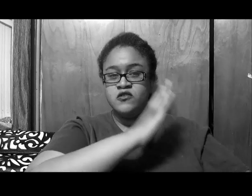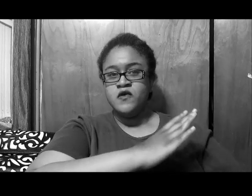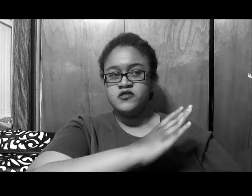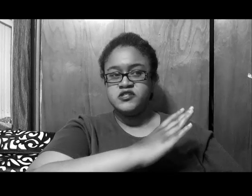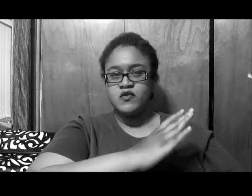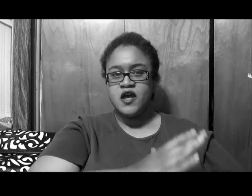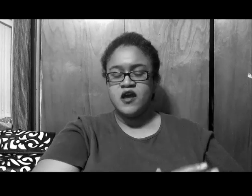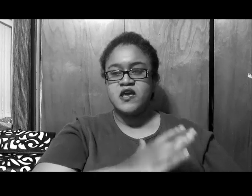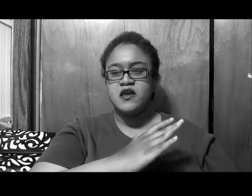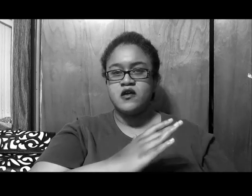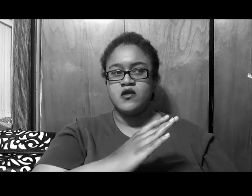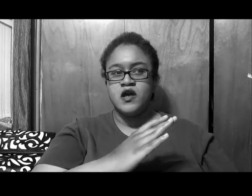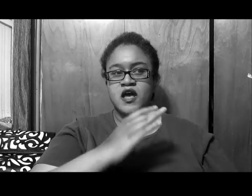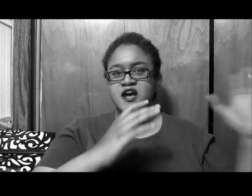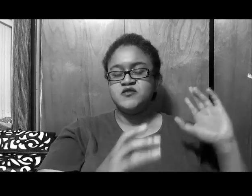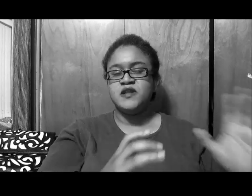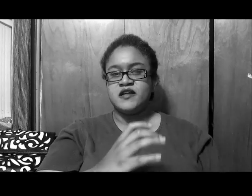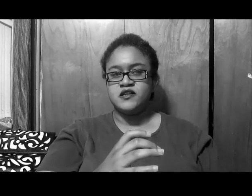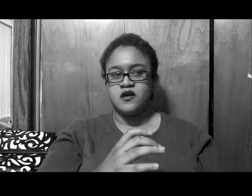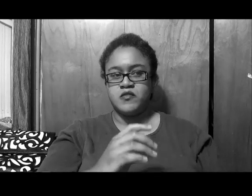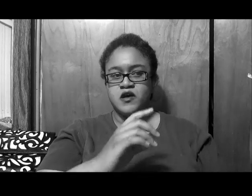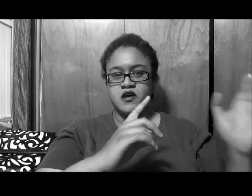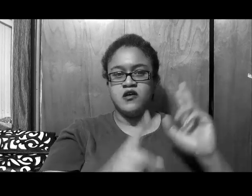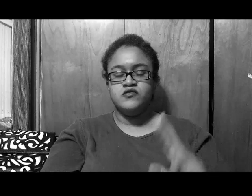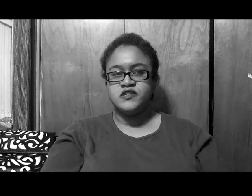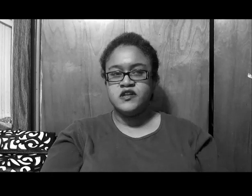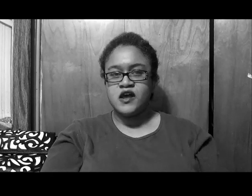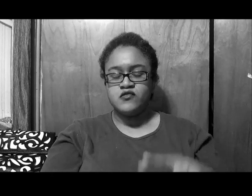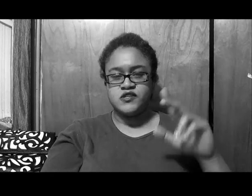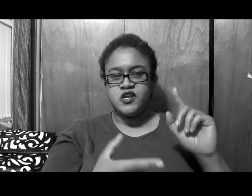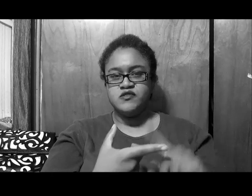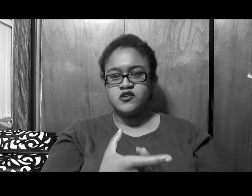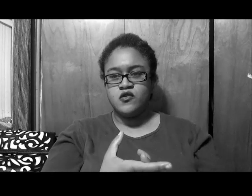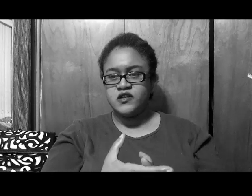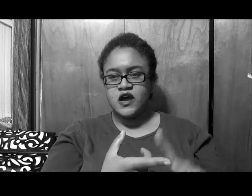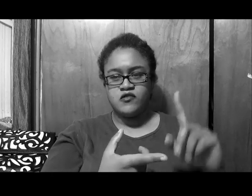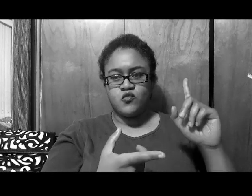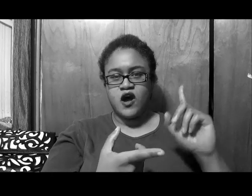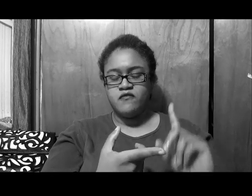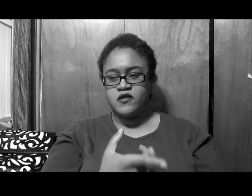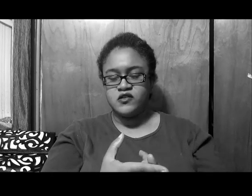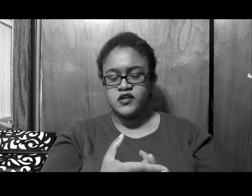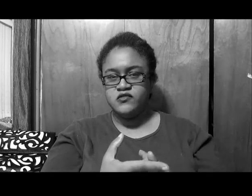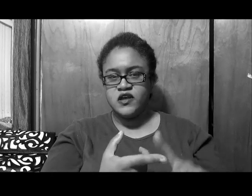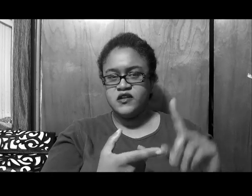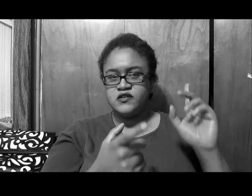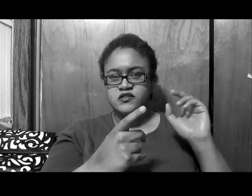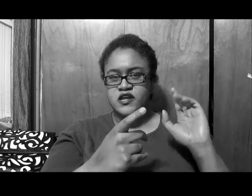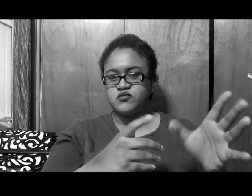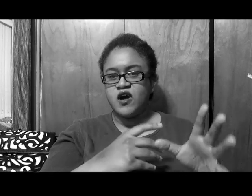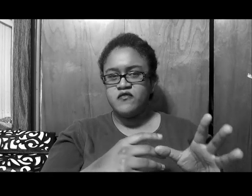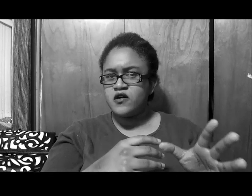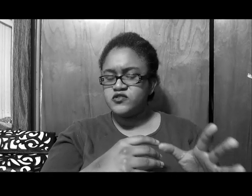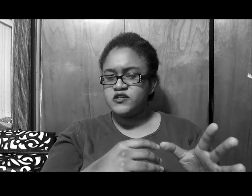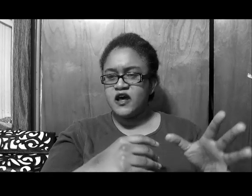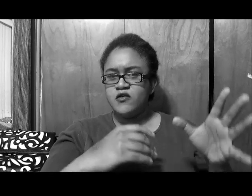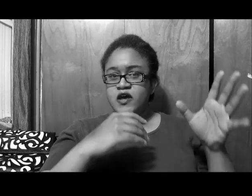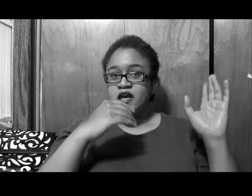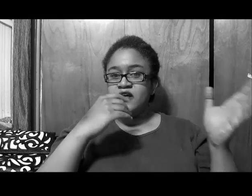universe that we have here, has been acting up, it goes in and out, the TVs go in and out, the Wi-Fi, the internet, slash Wi-Fi goes in and out, and